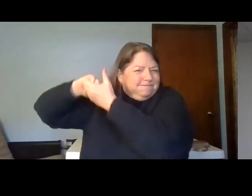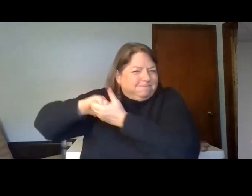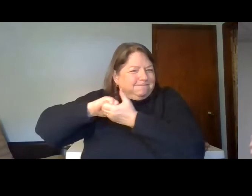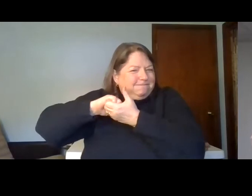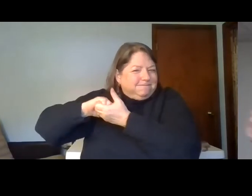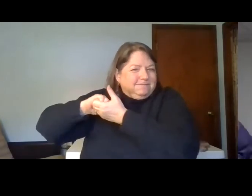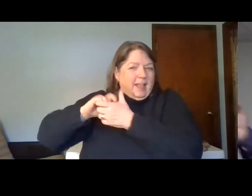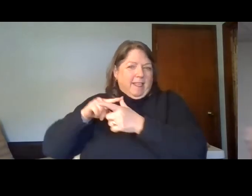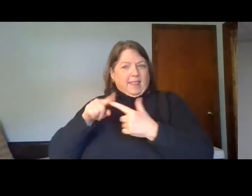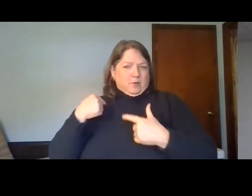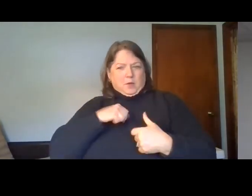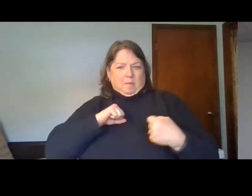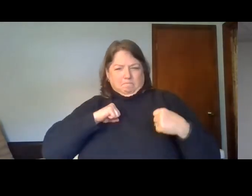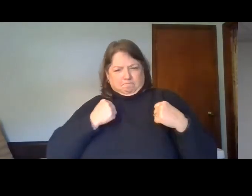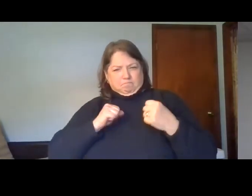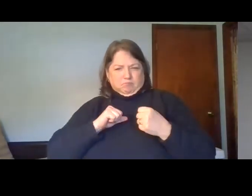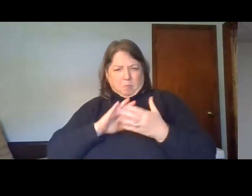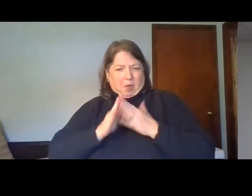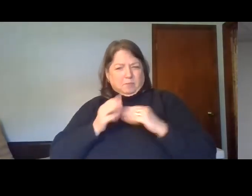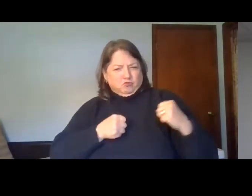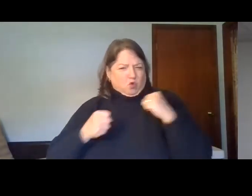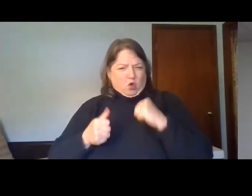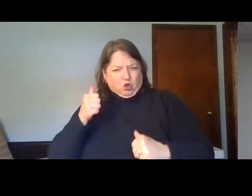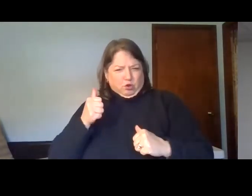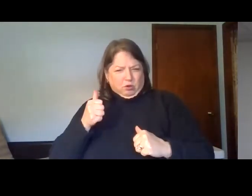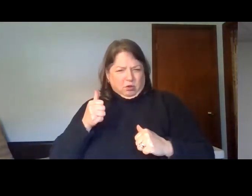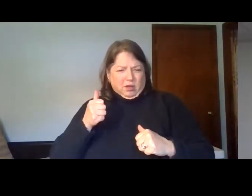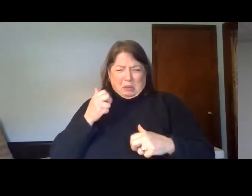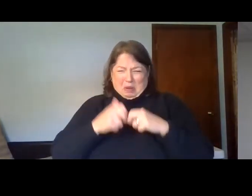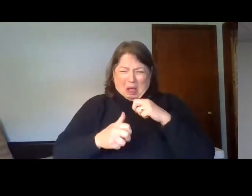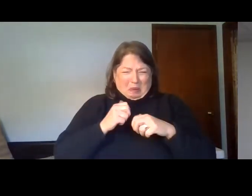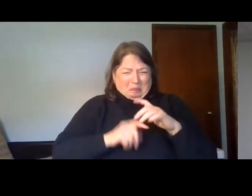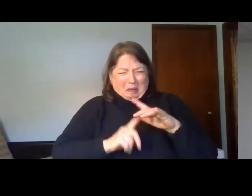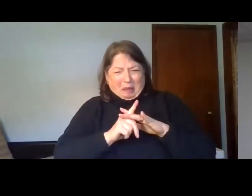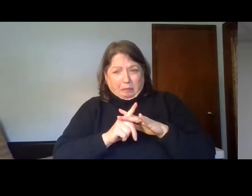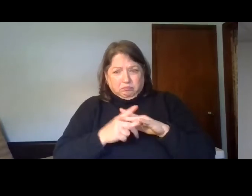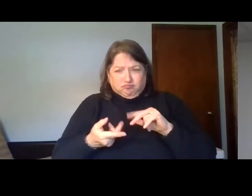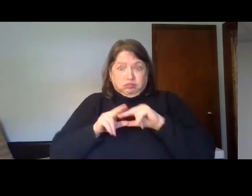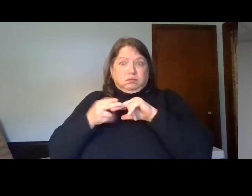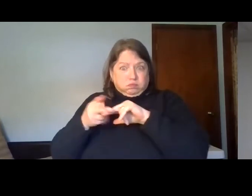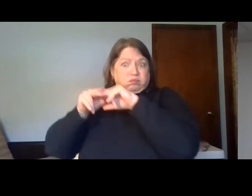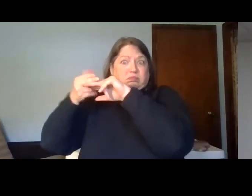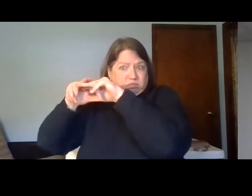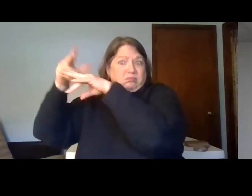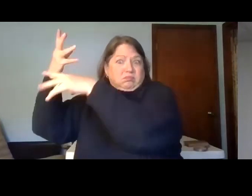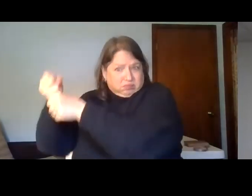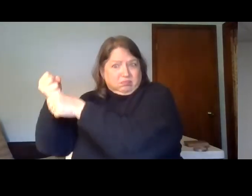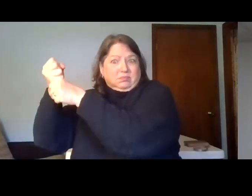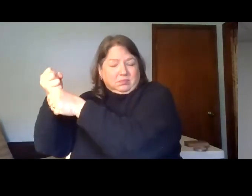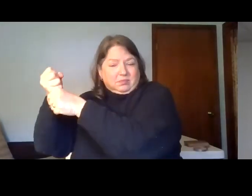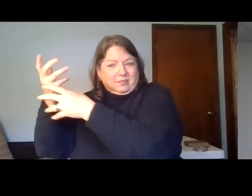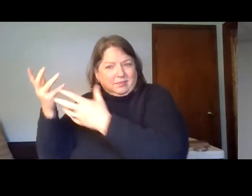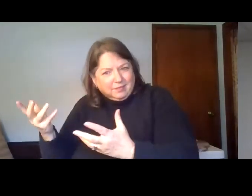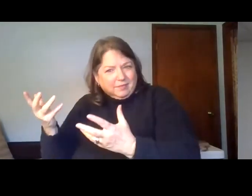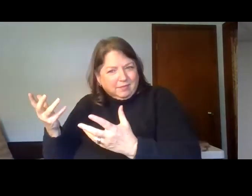become stronger through these storms that often comes unexpectedly and surprise us. And then we have to find